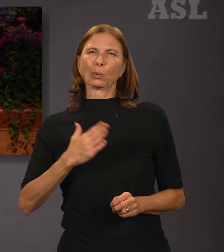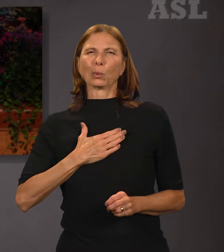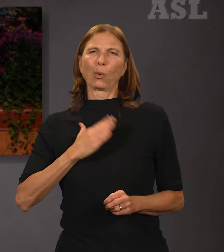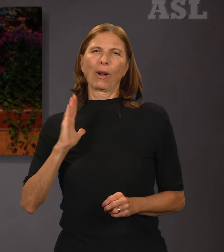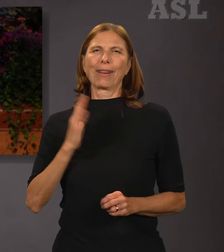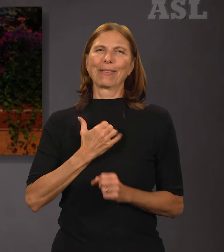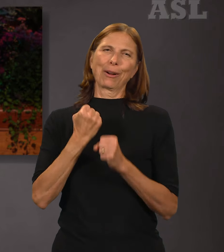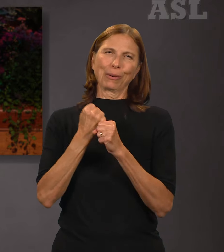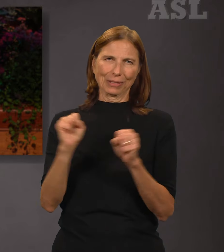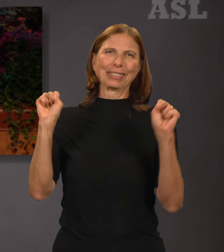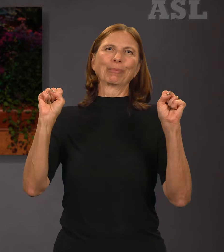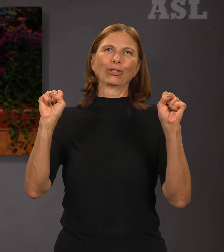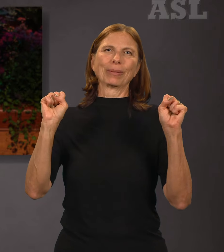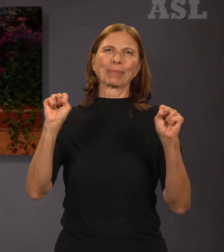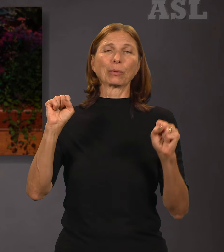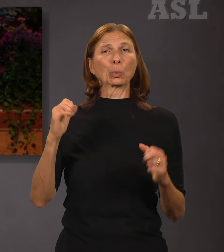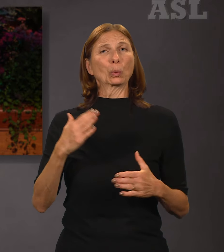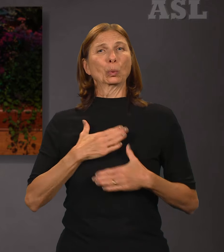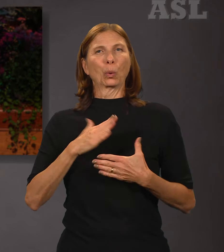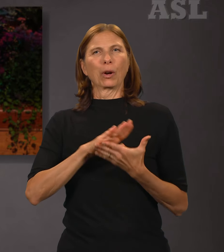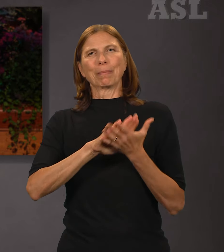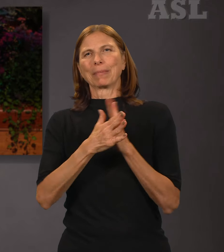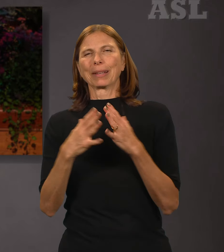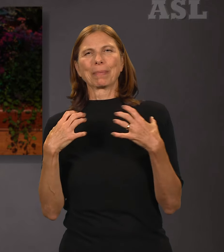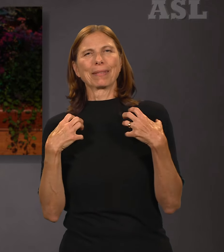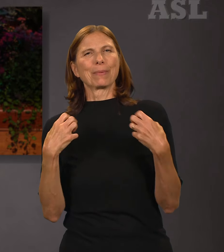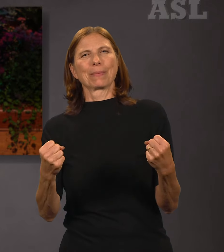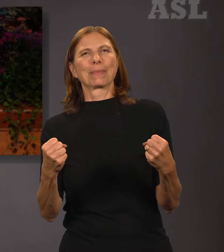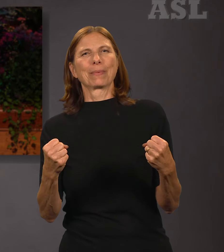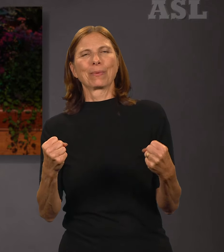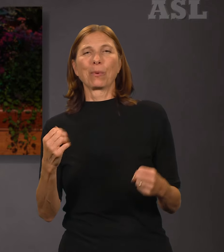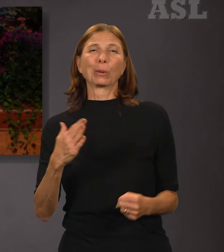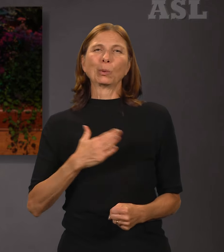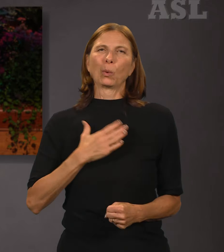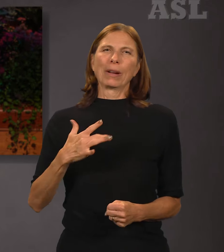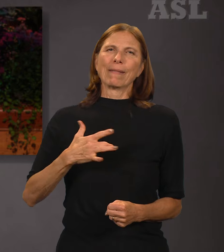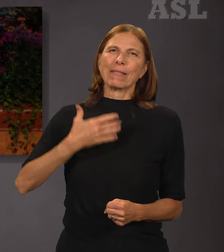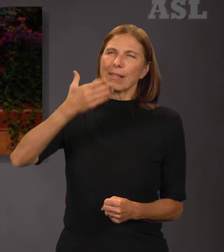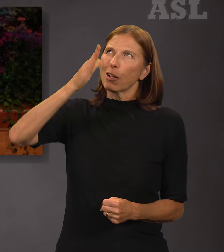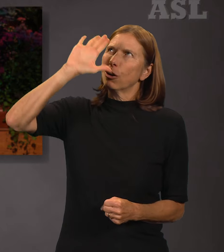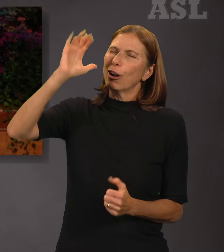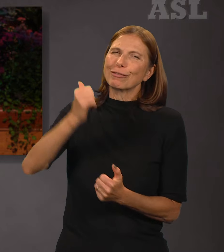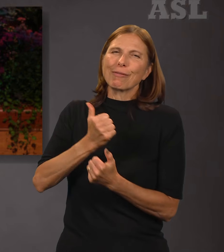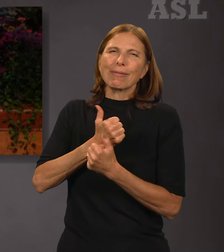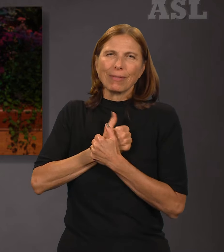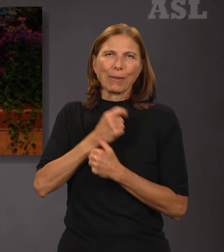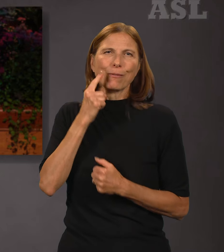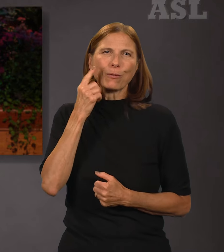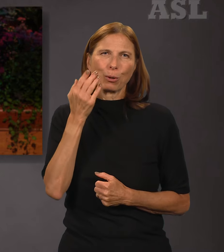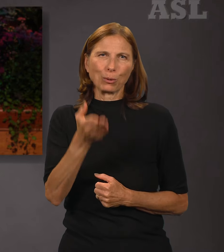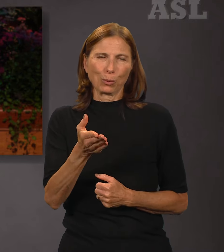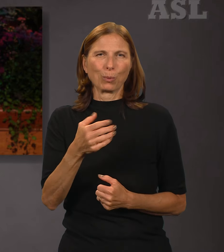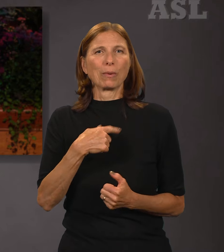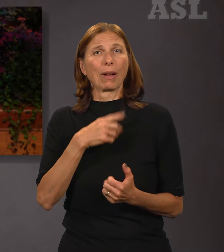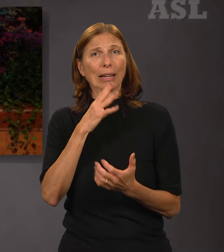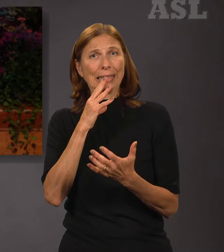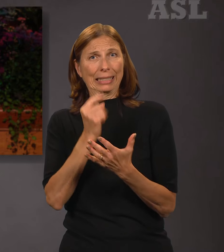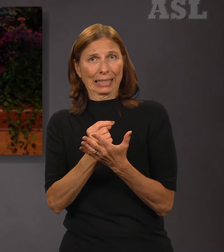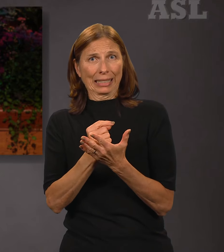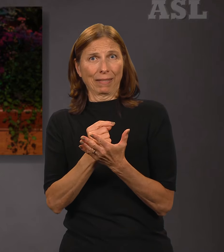of our redemption, the joy of being made whole, the joy of feeling God's unfailing love for you.